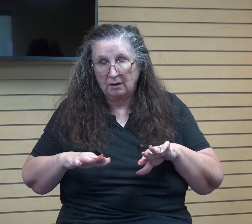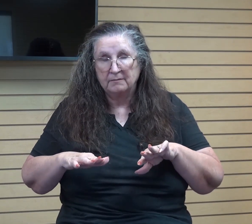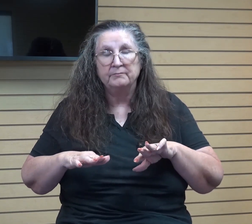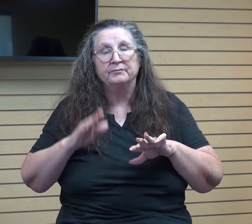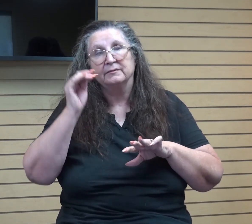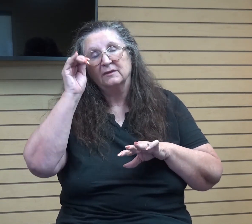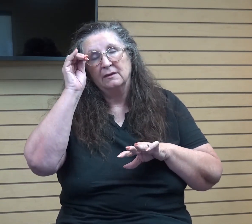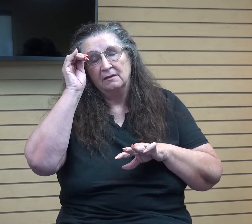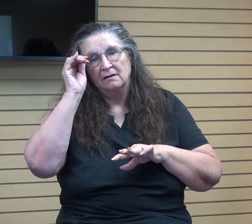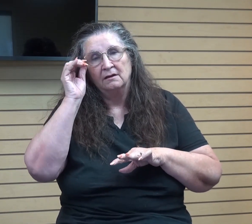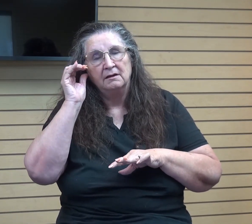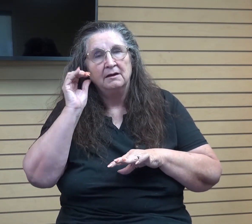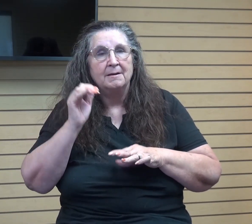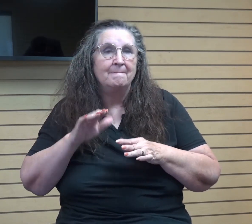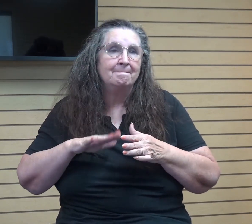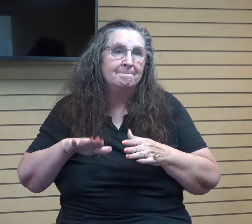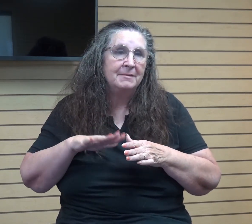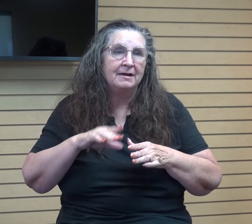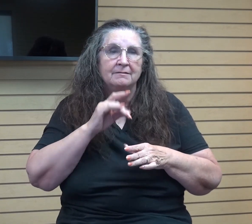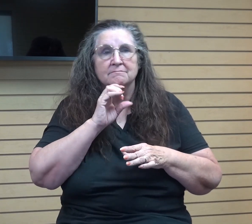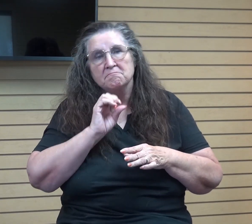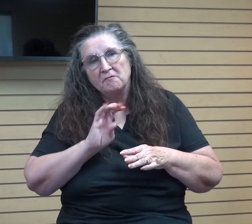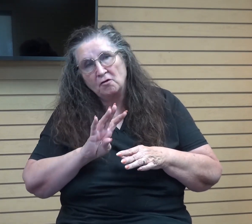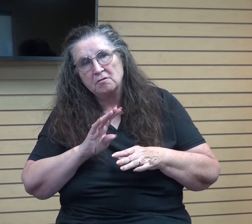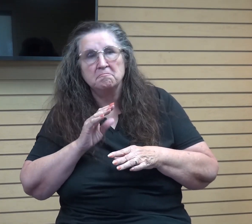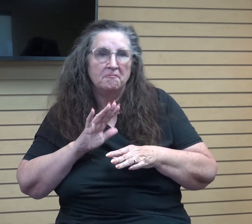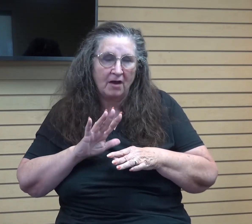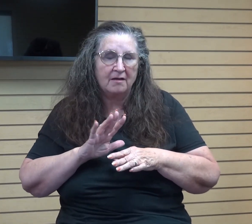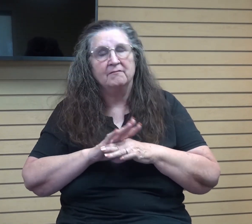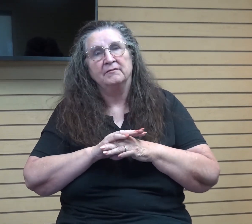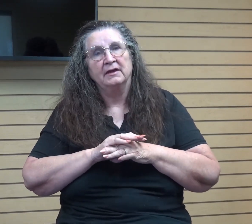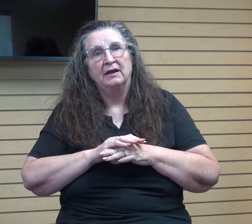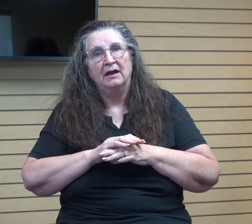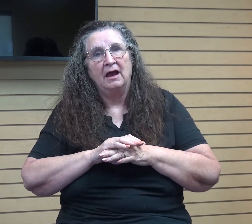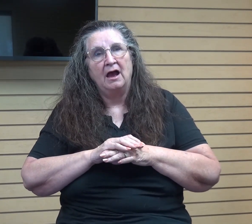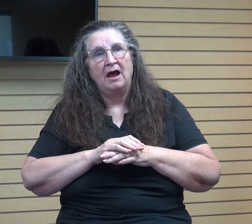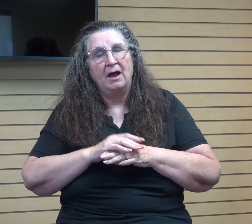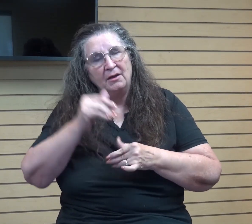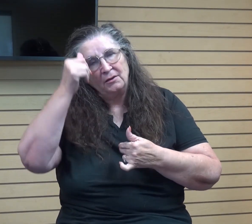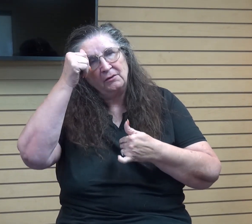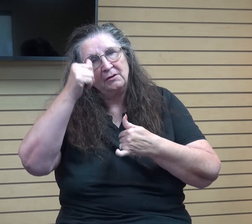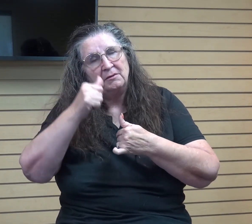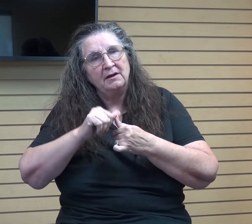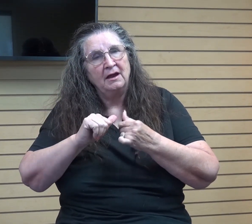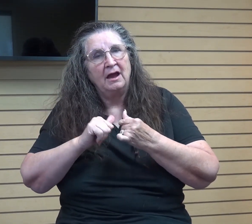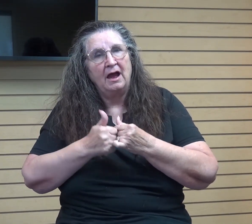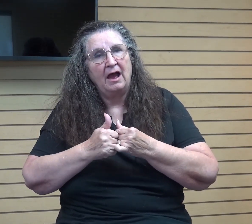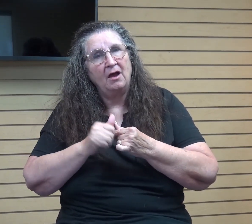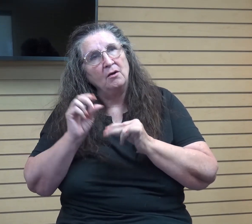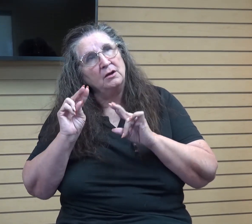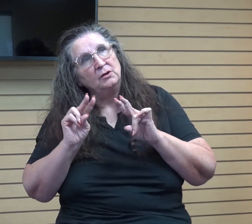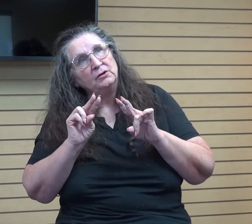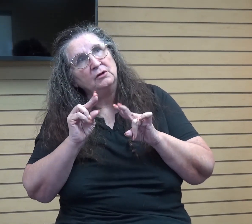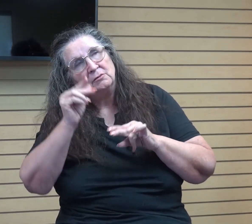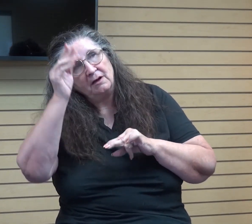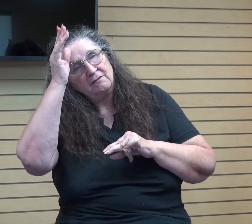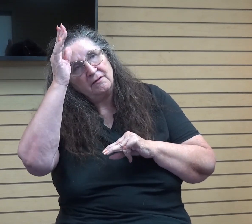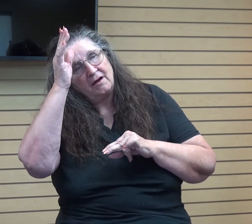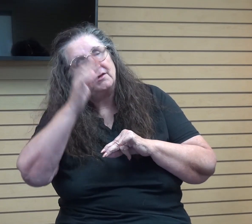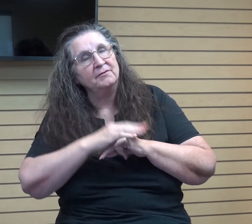around the age of 4 or 5, I have a vivid memory of how I viewed my father. And it